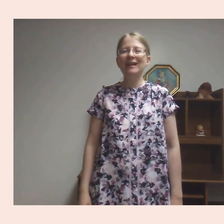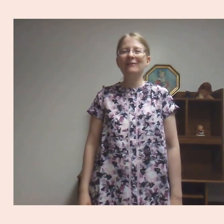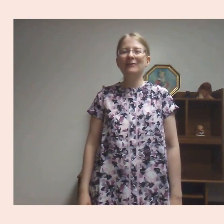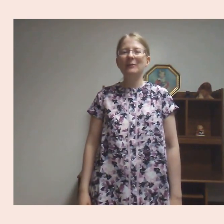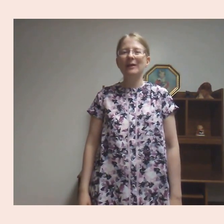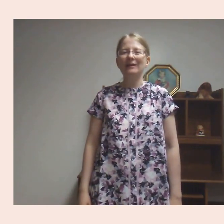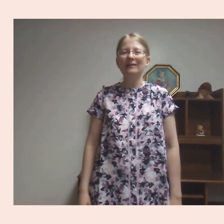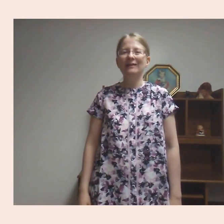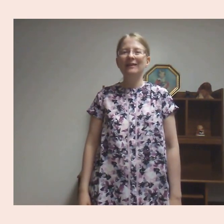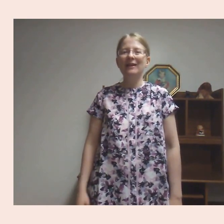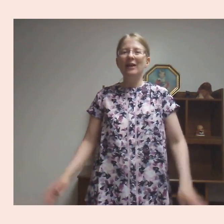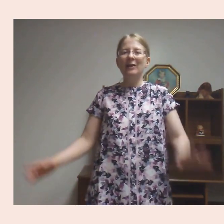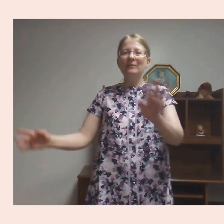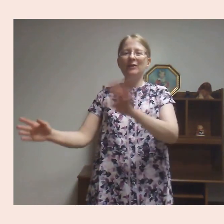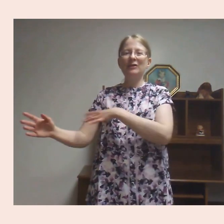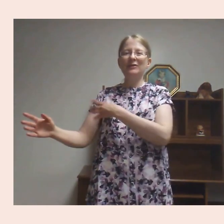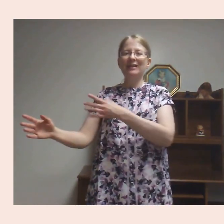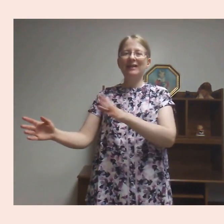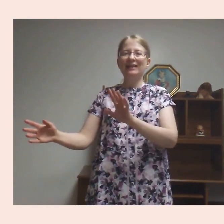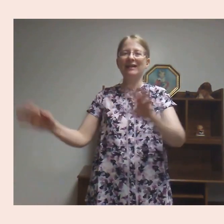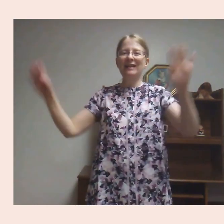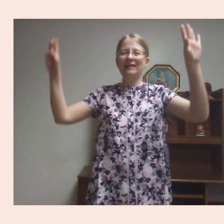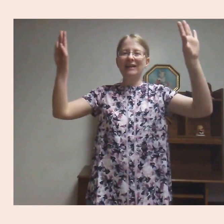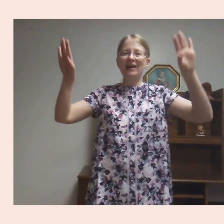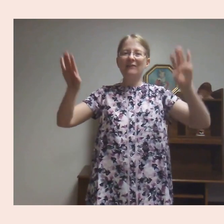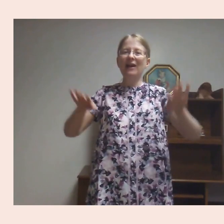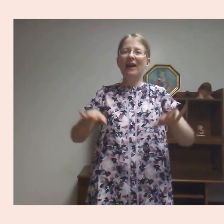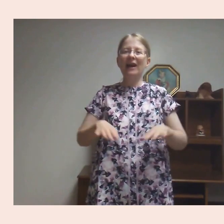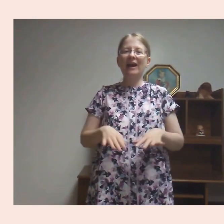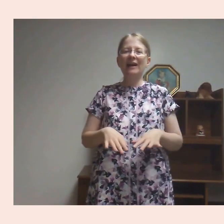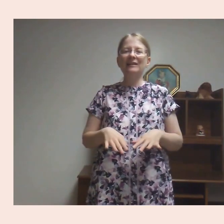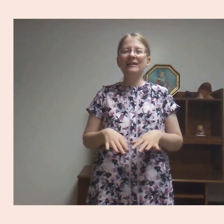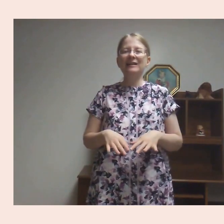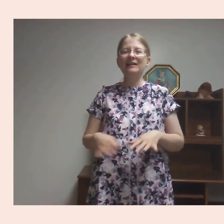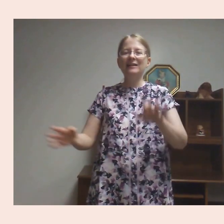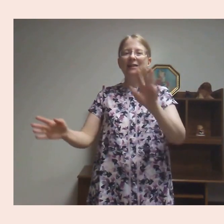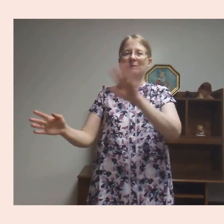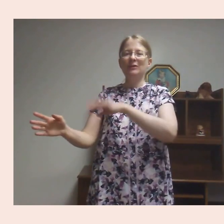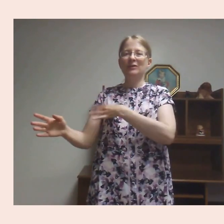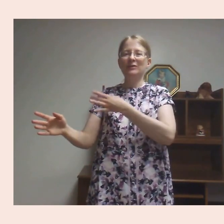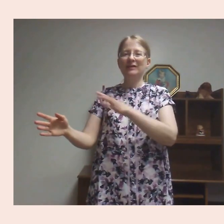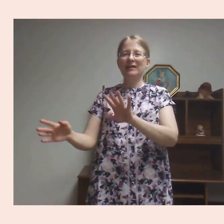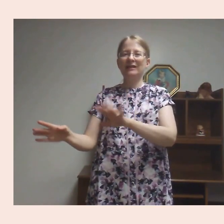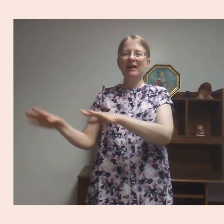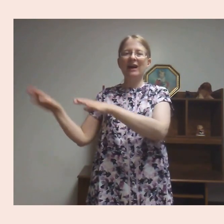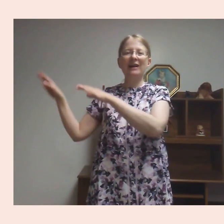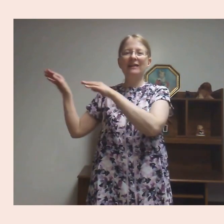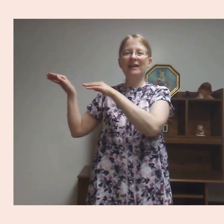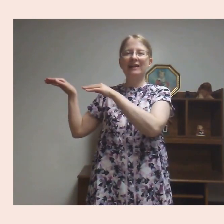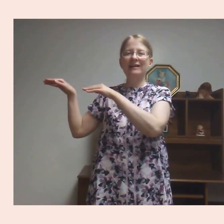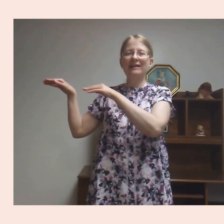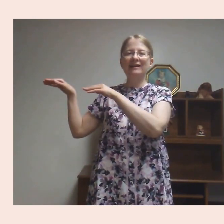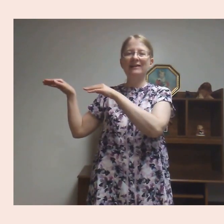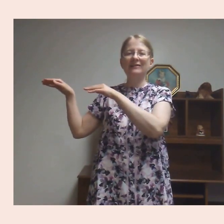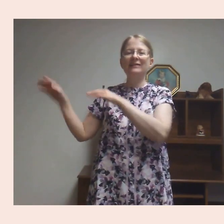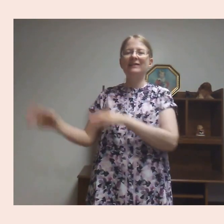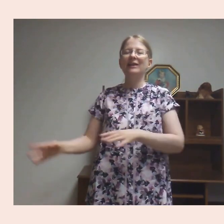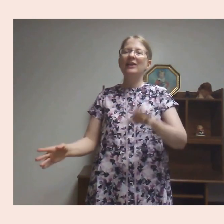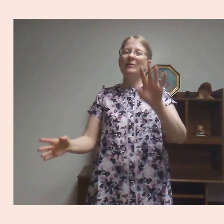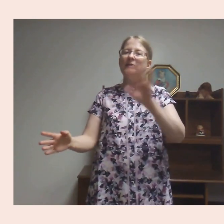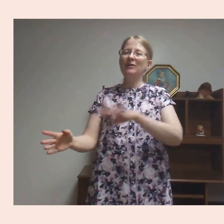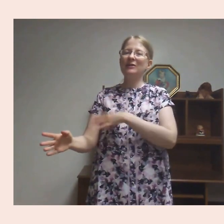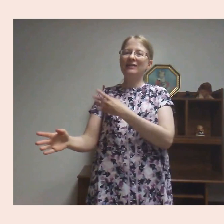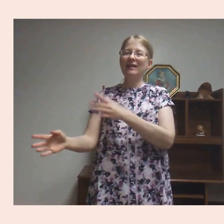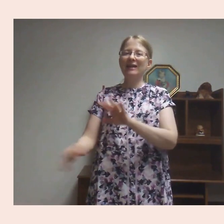Music Everywhere. Music in the valley, music on the hill,